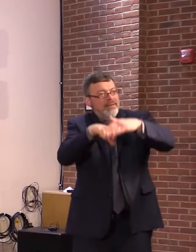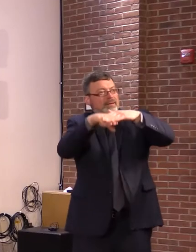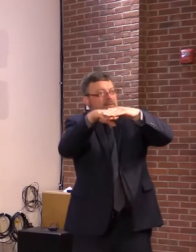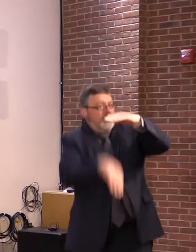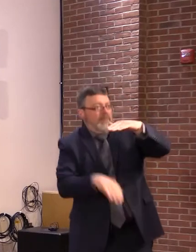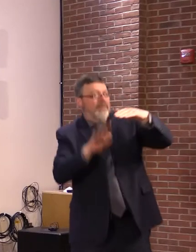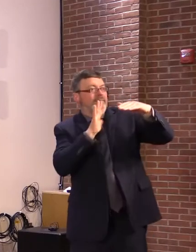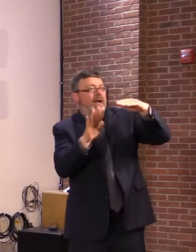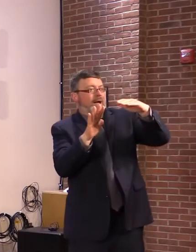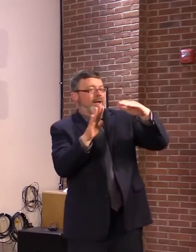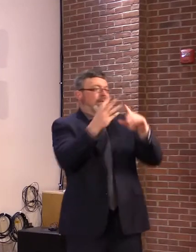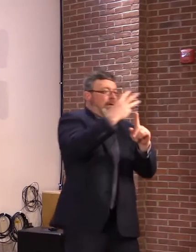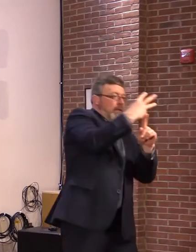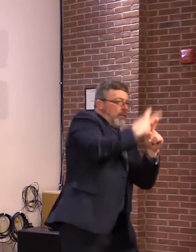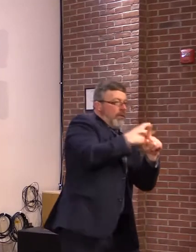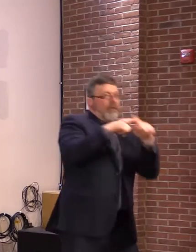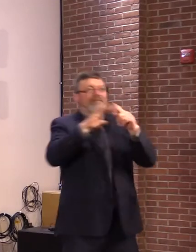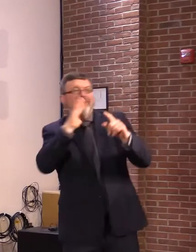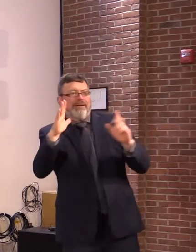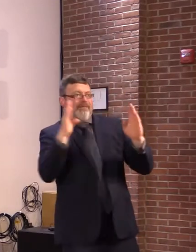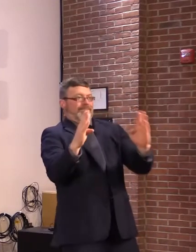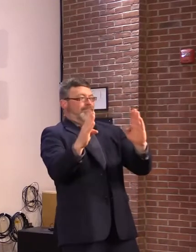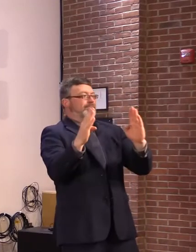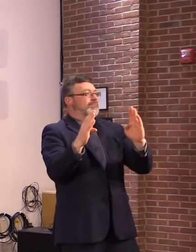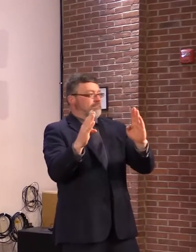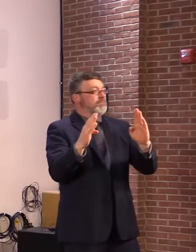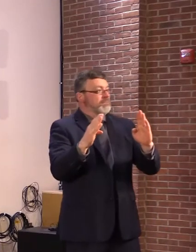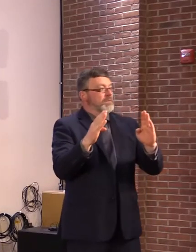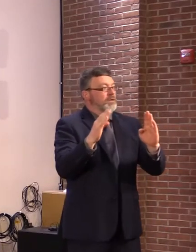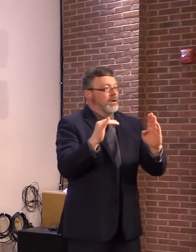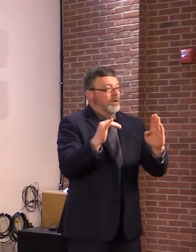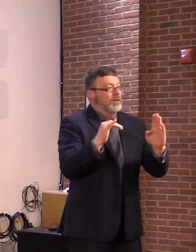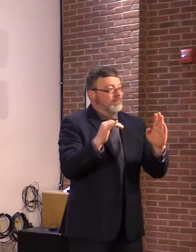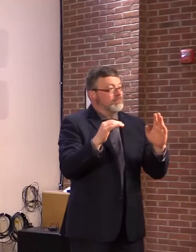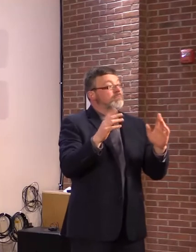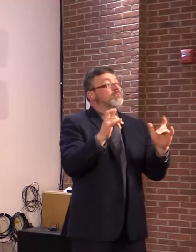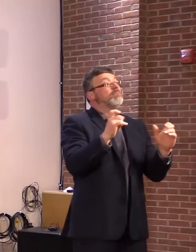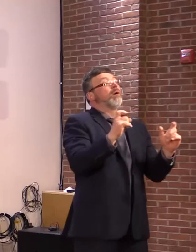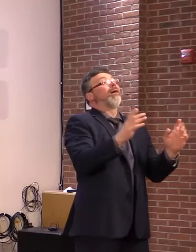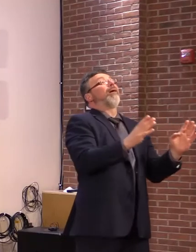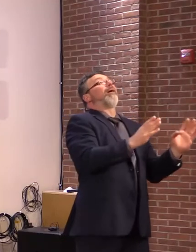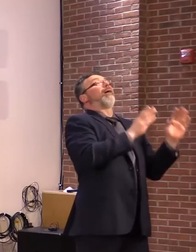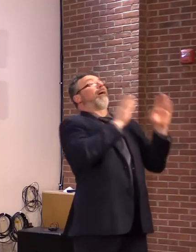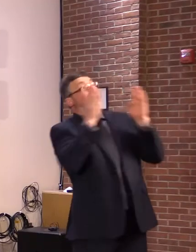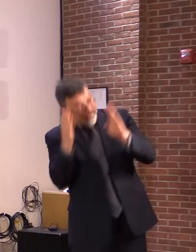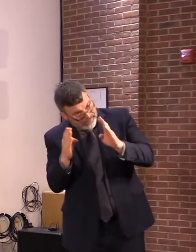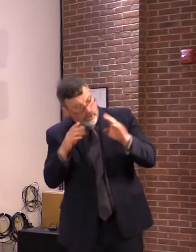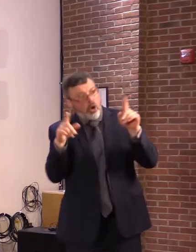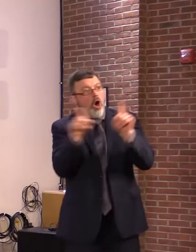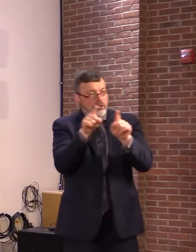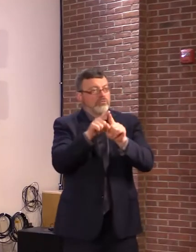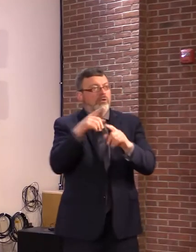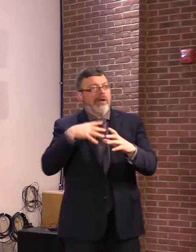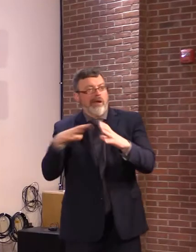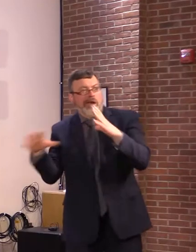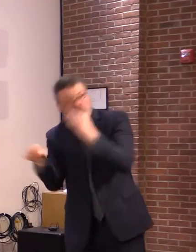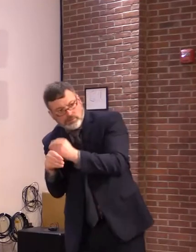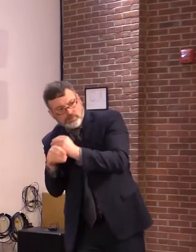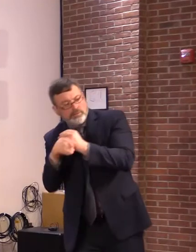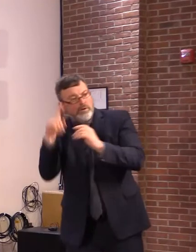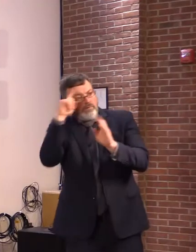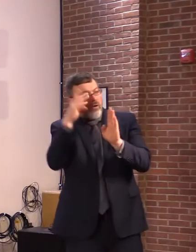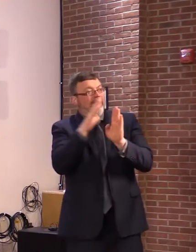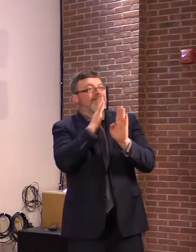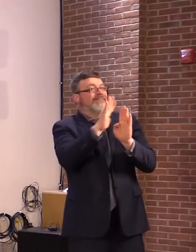vaccines for future strains and boosters. This is especially important as an endorsement of a